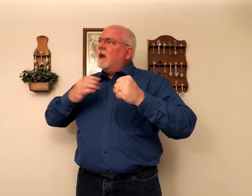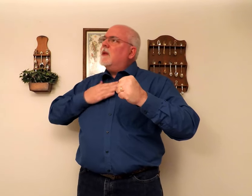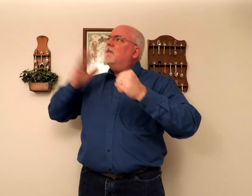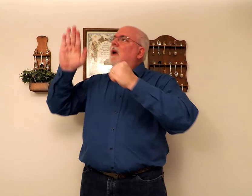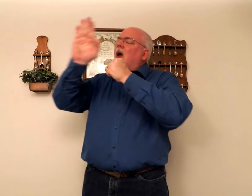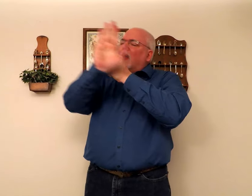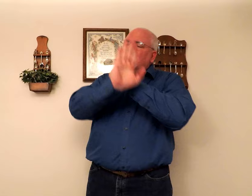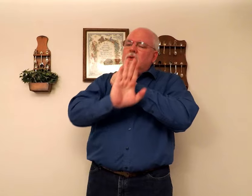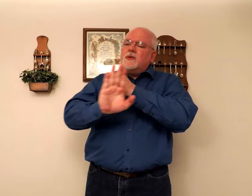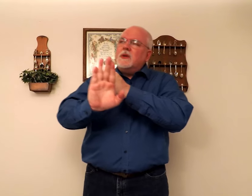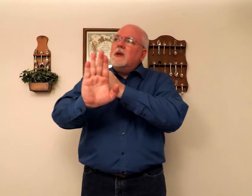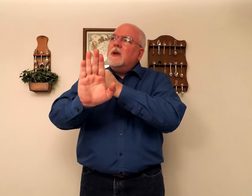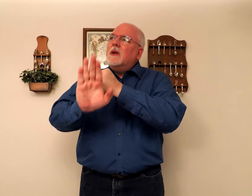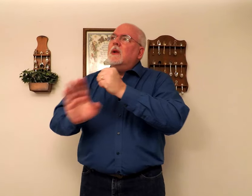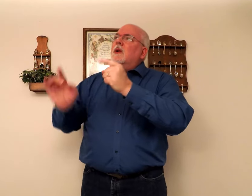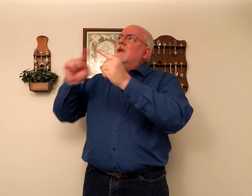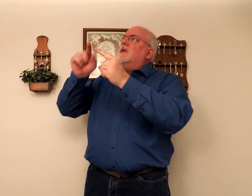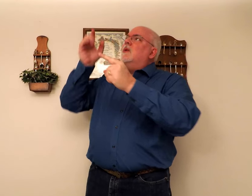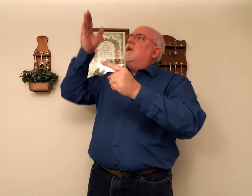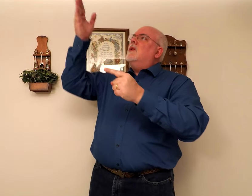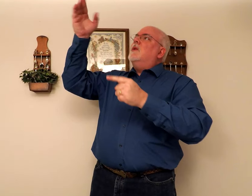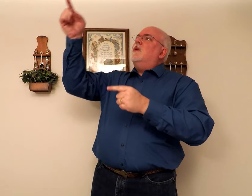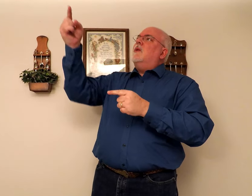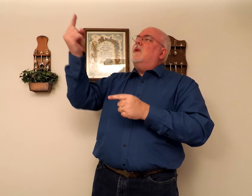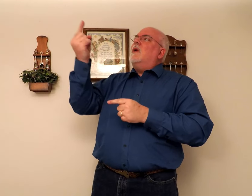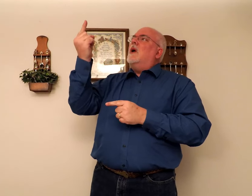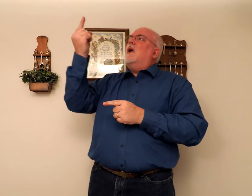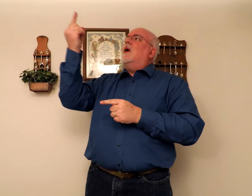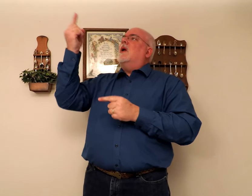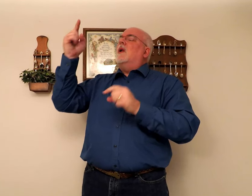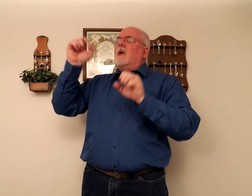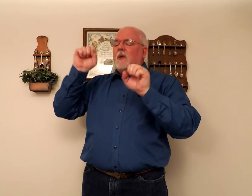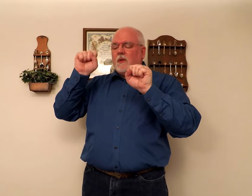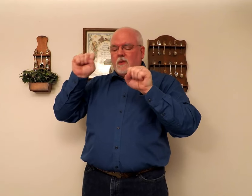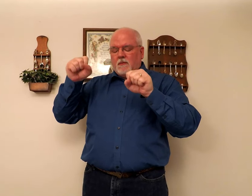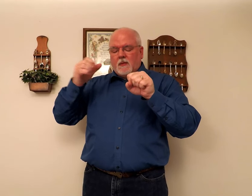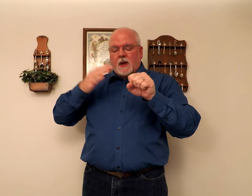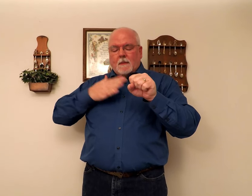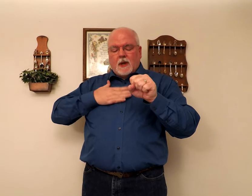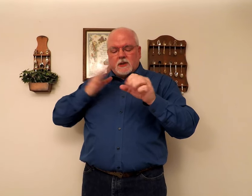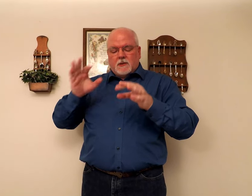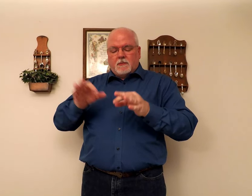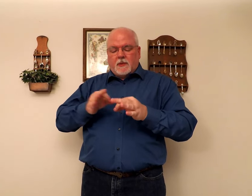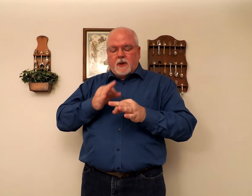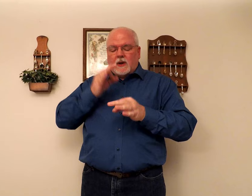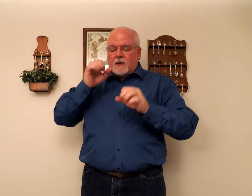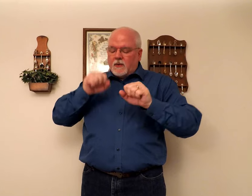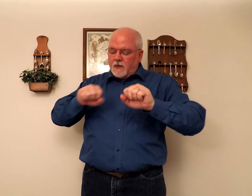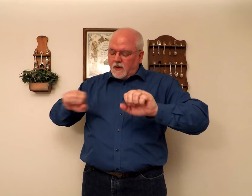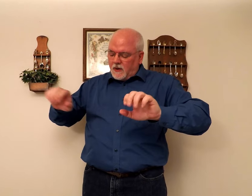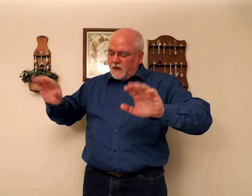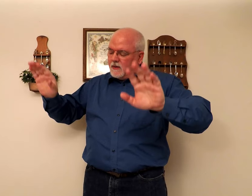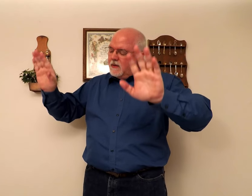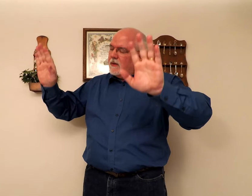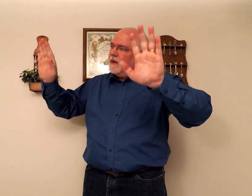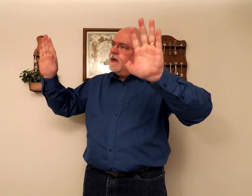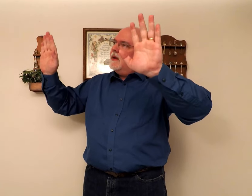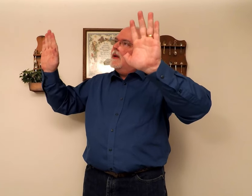my shield. To you alone may my spirit yield.